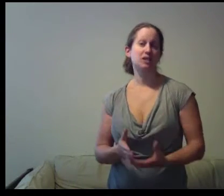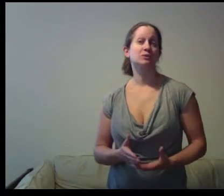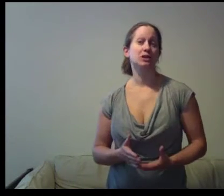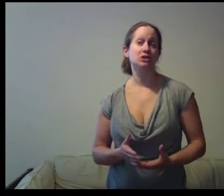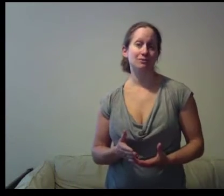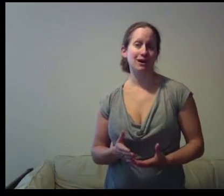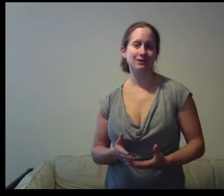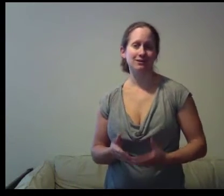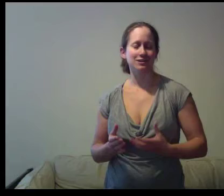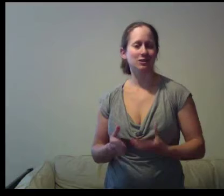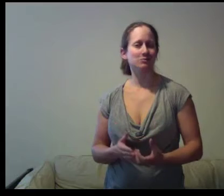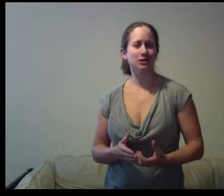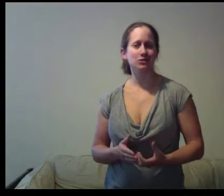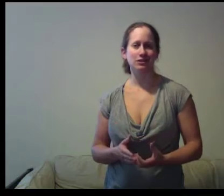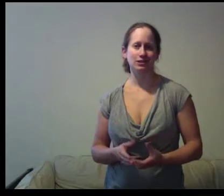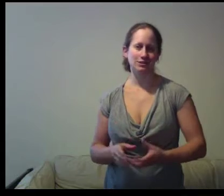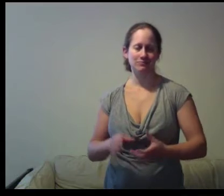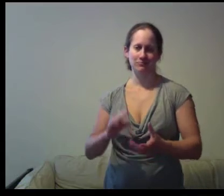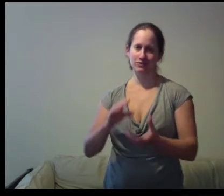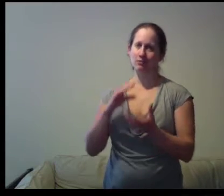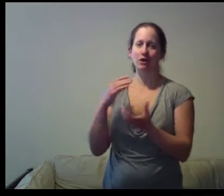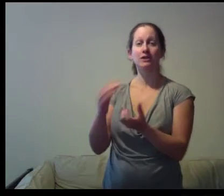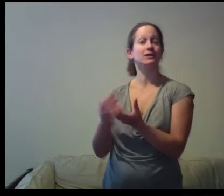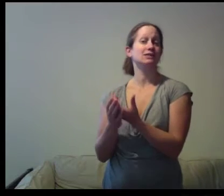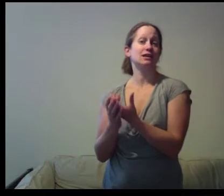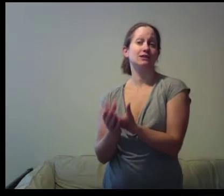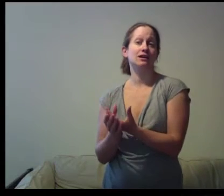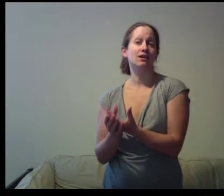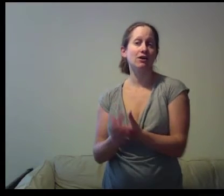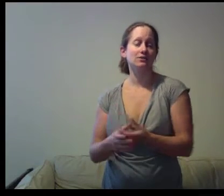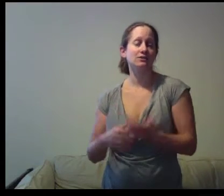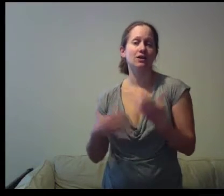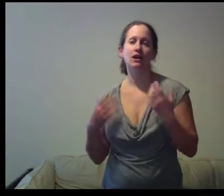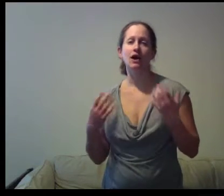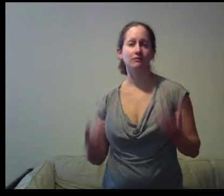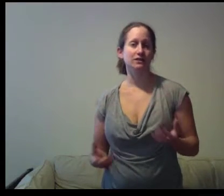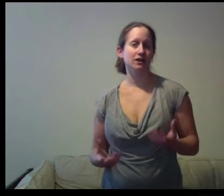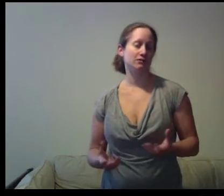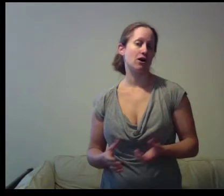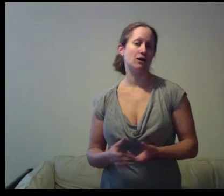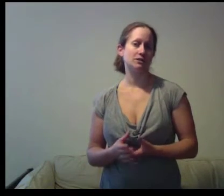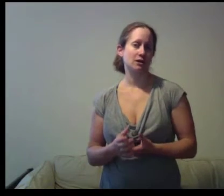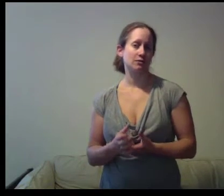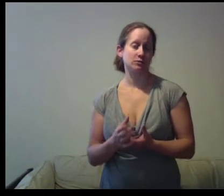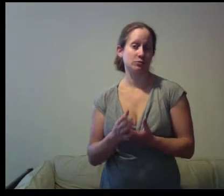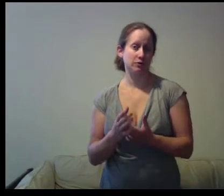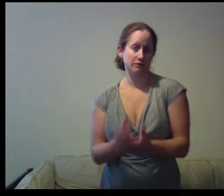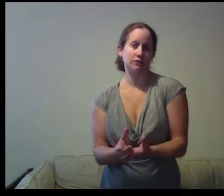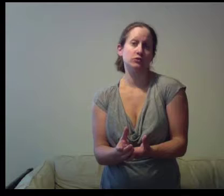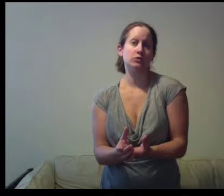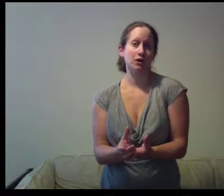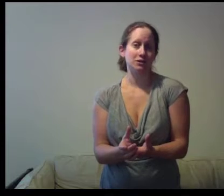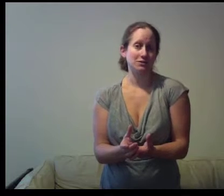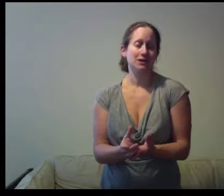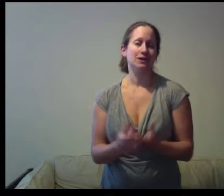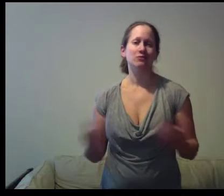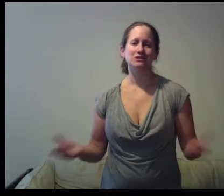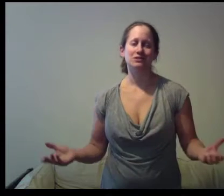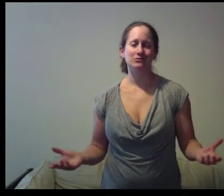explanation behind it. The explanation is marketing is like a deck of cards every deck of cards comes with 52 cards what's in those